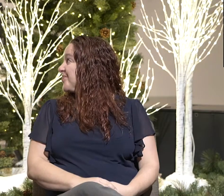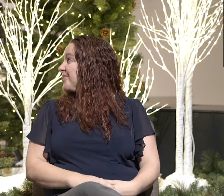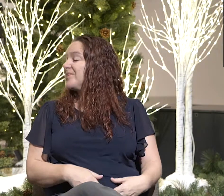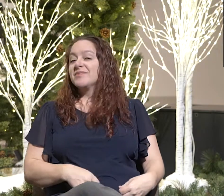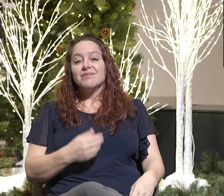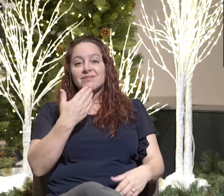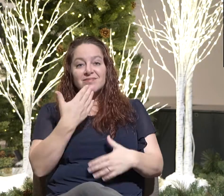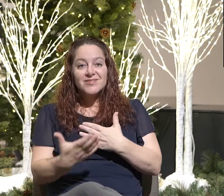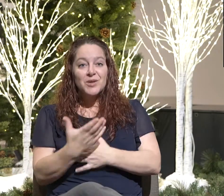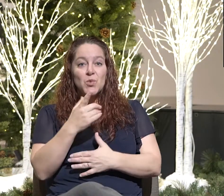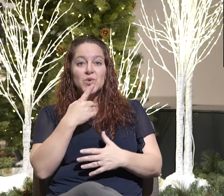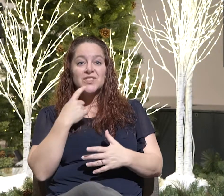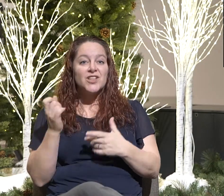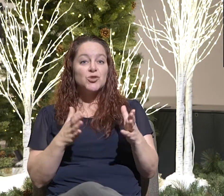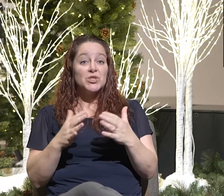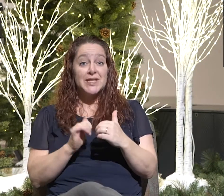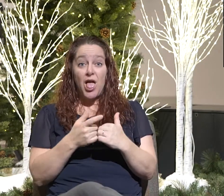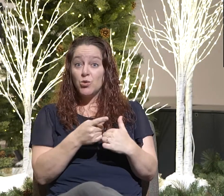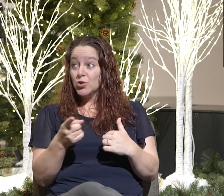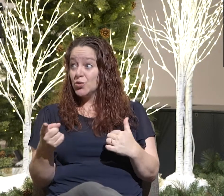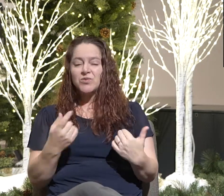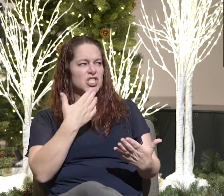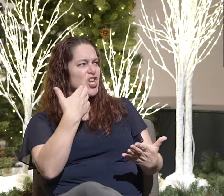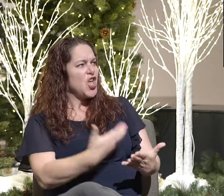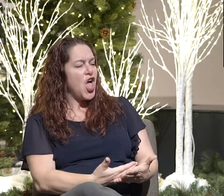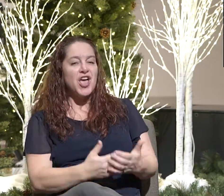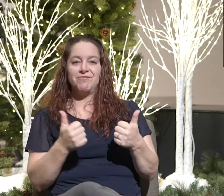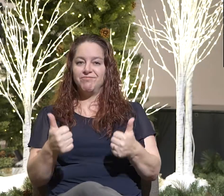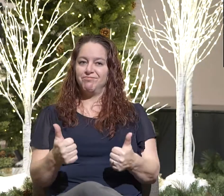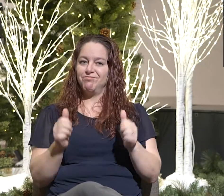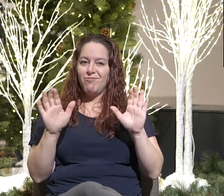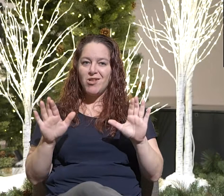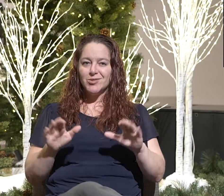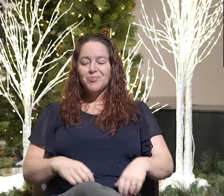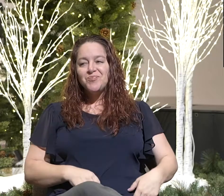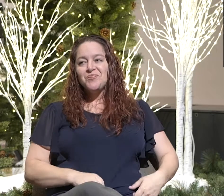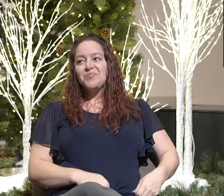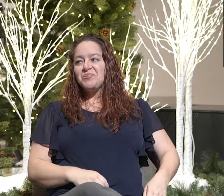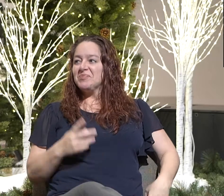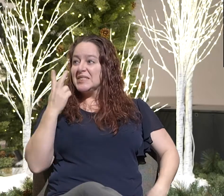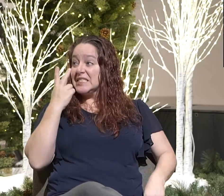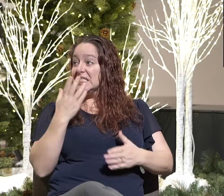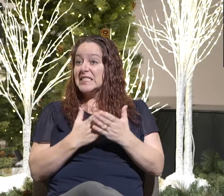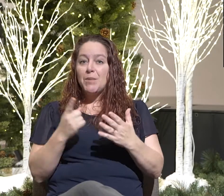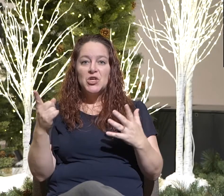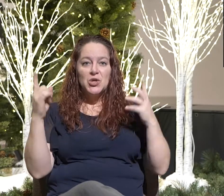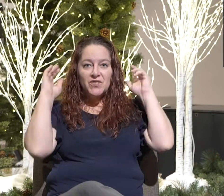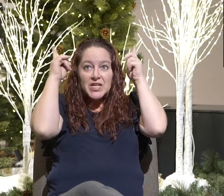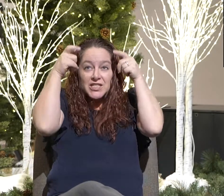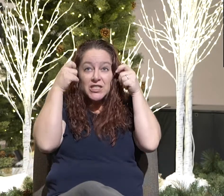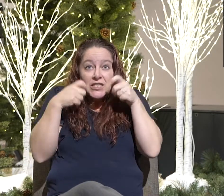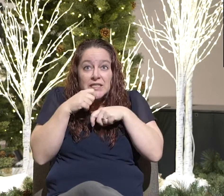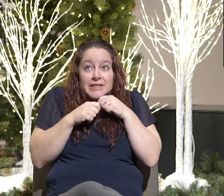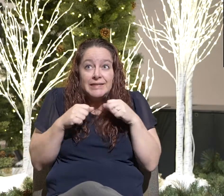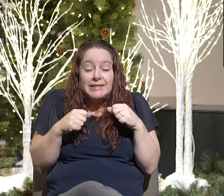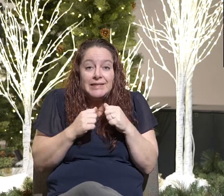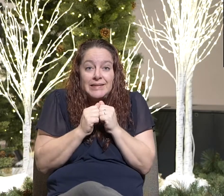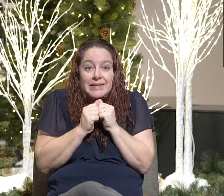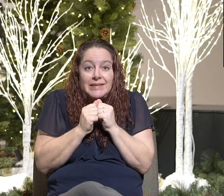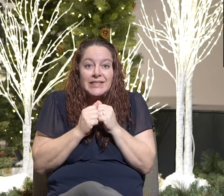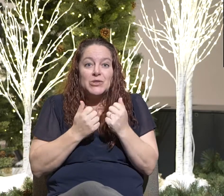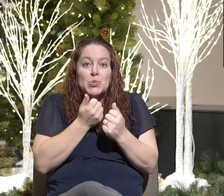Good morning, Desert Breeze. How are you all doing? Good? Awesome. I see some of you wearing hoodies and drinking warm